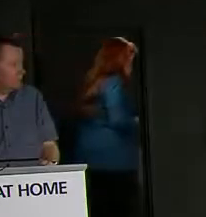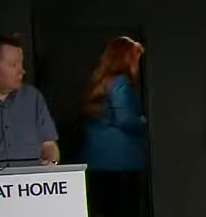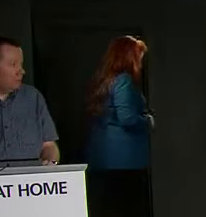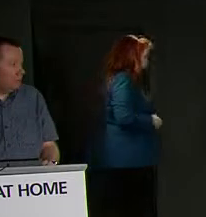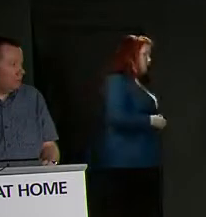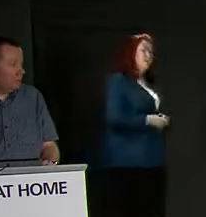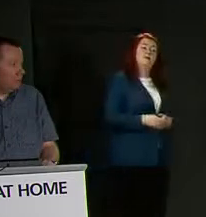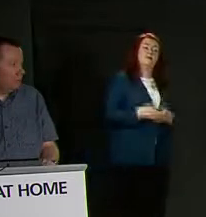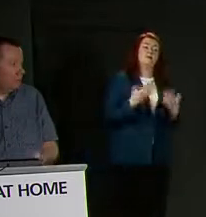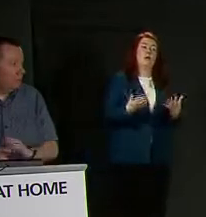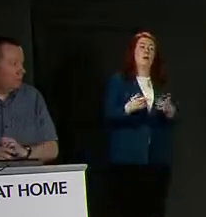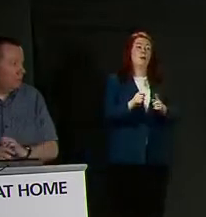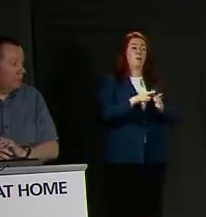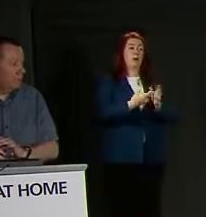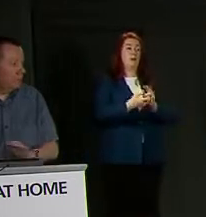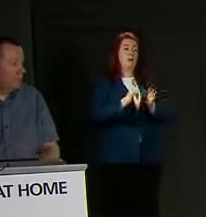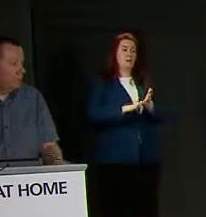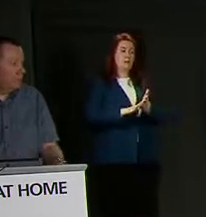Paris